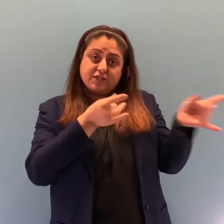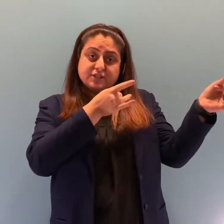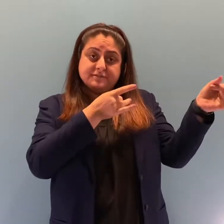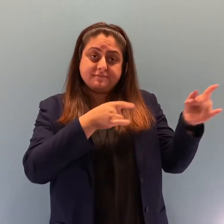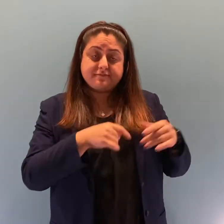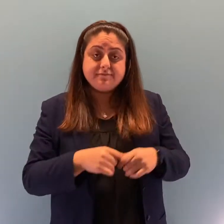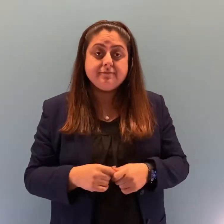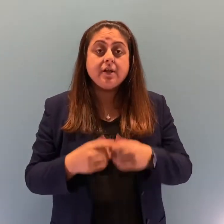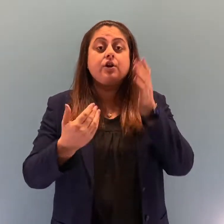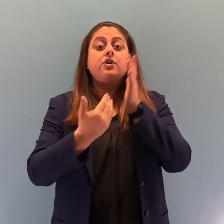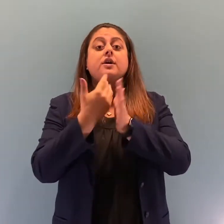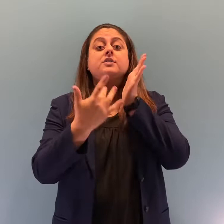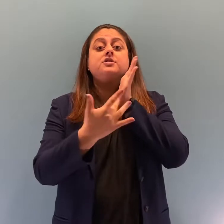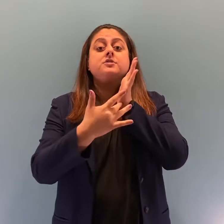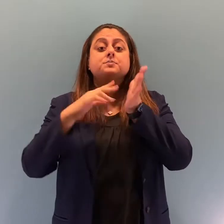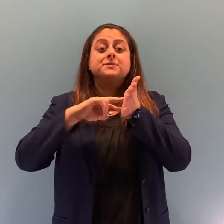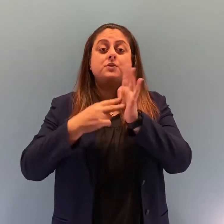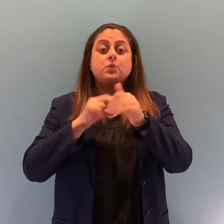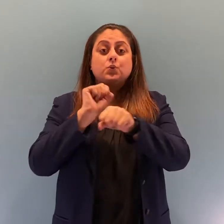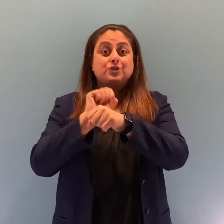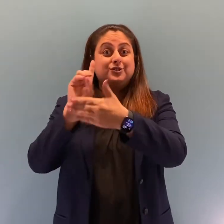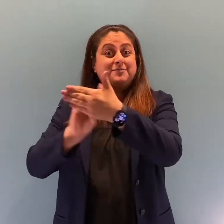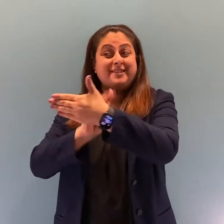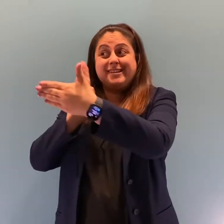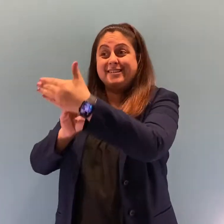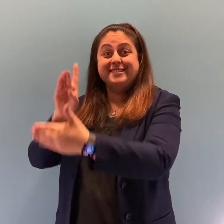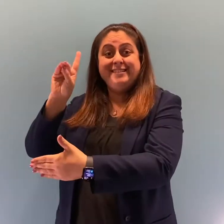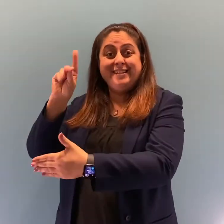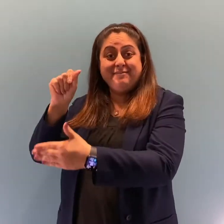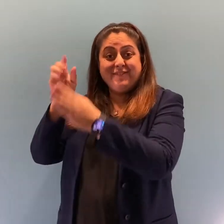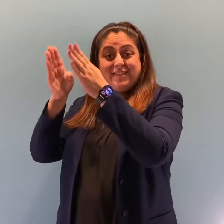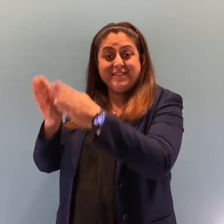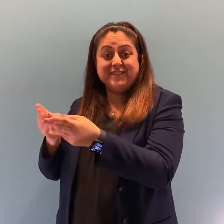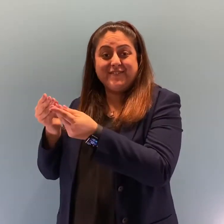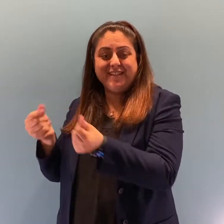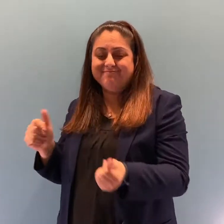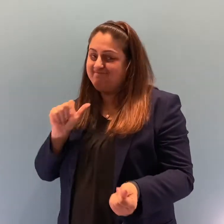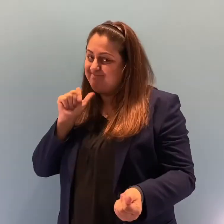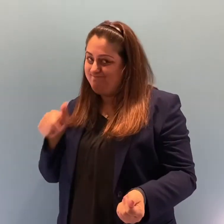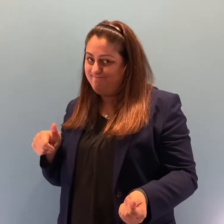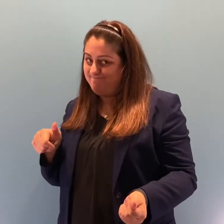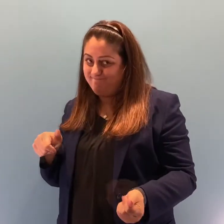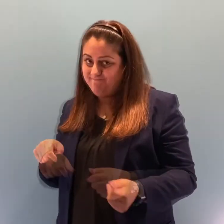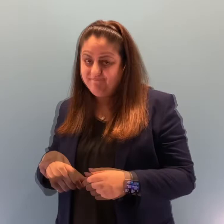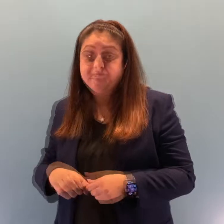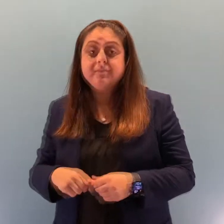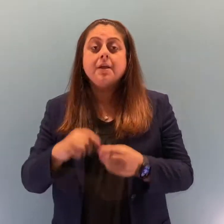But new technology doesn't mean that employment discrimination against individuals with disabilities just goes away. Part of the